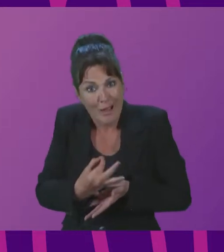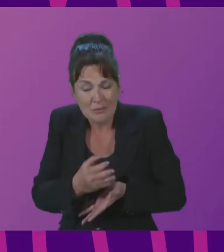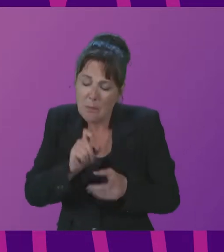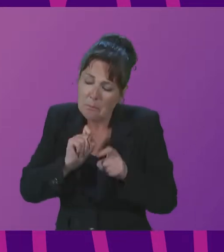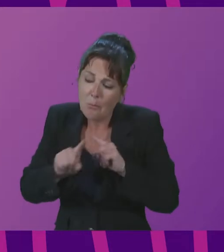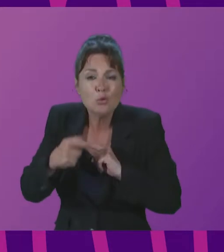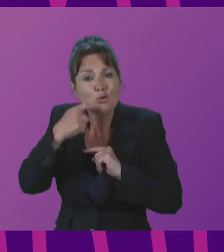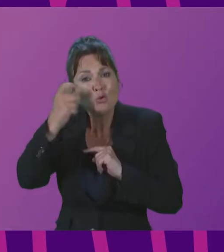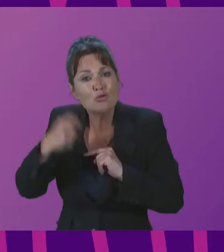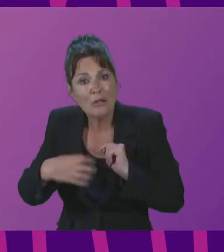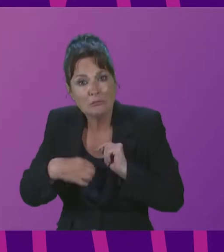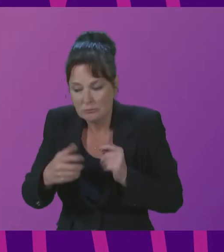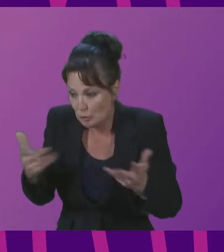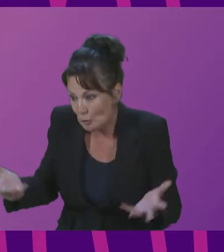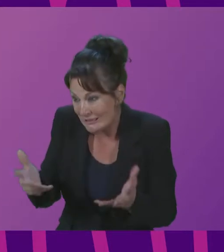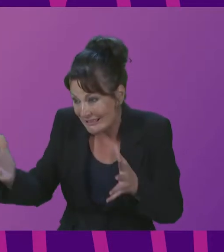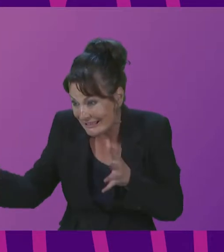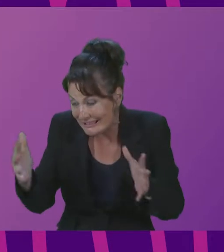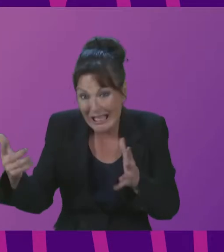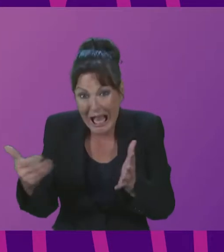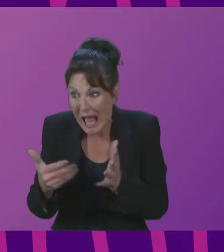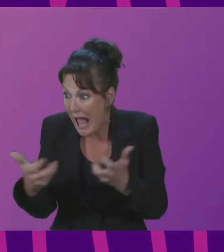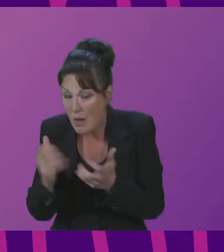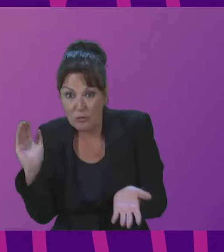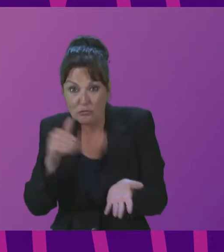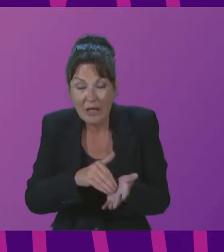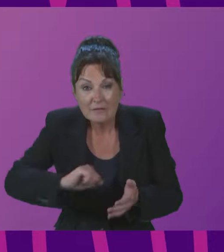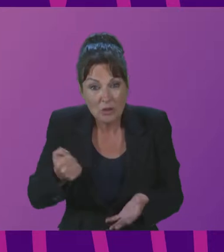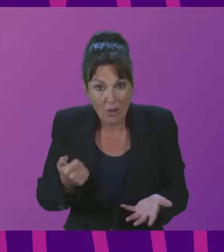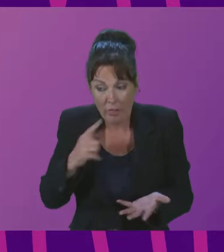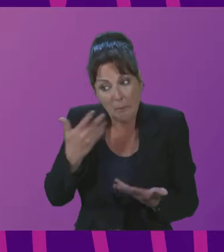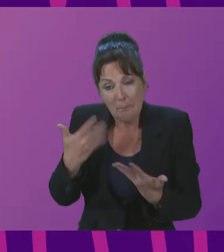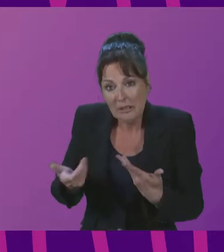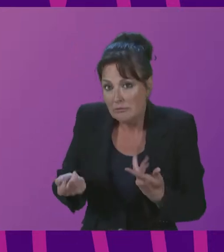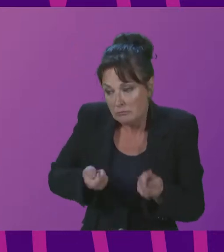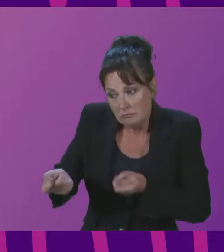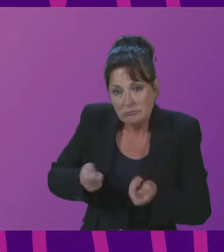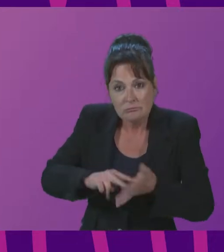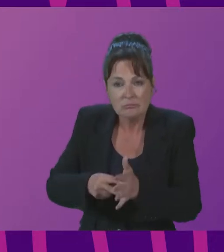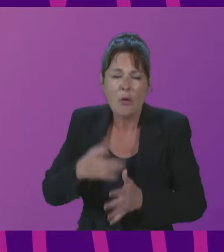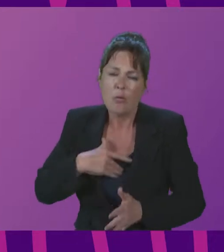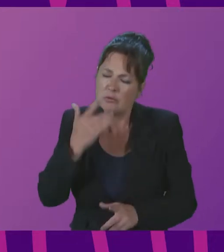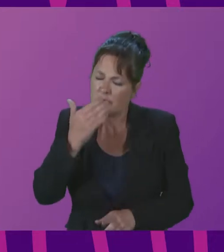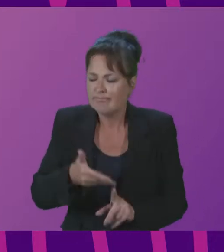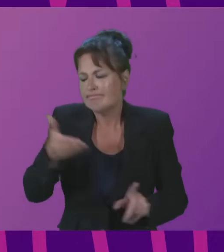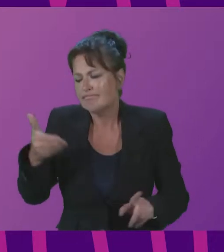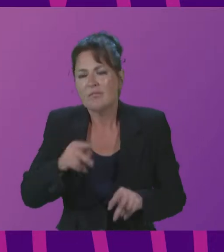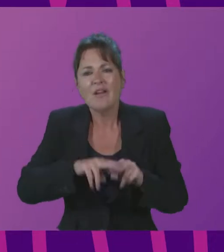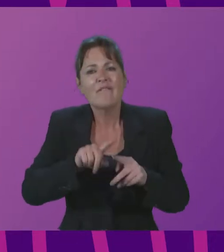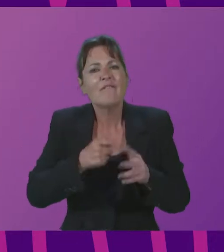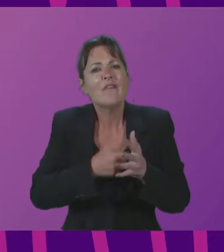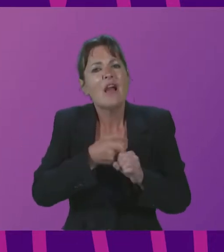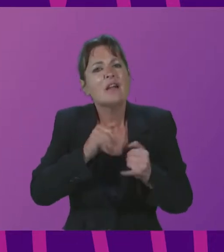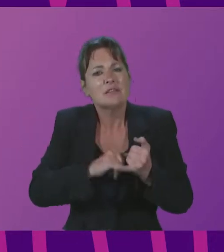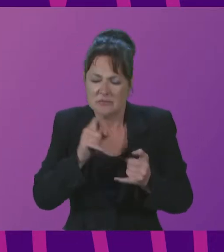Ukrainian delegation to get here at all I want to acknowledge the support of Fergus and the Edinburgh International Festival